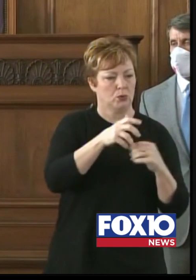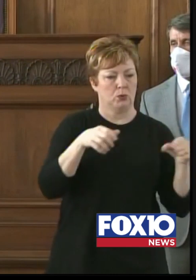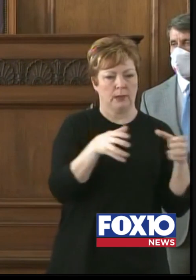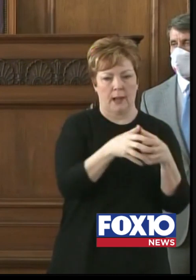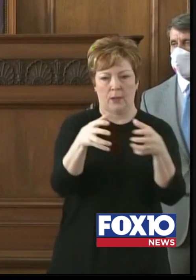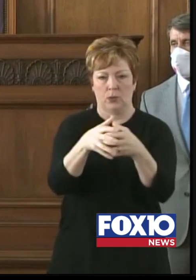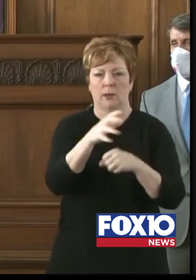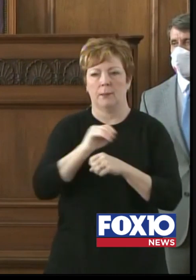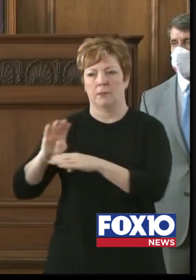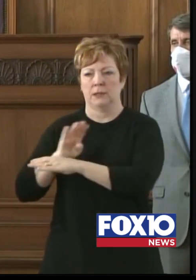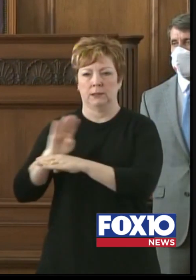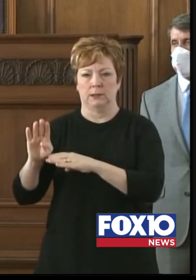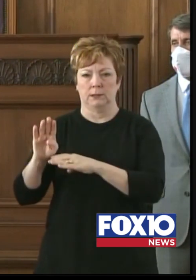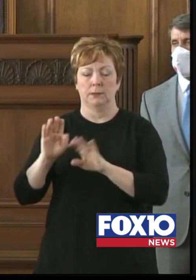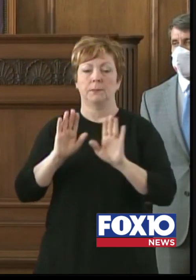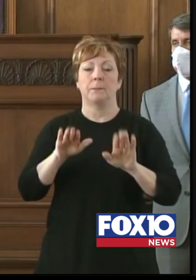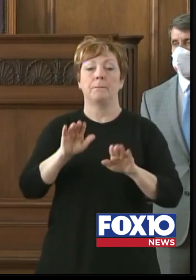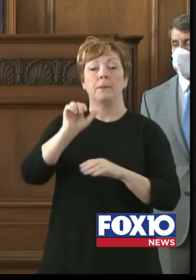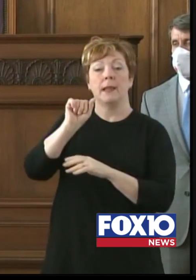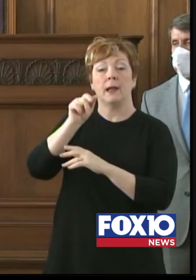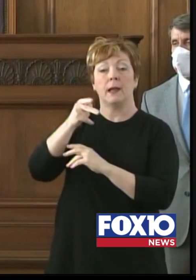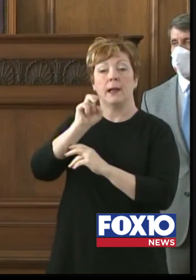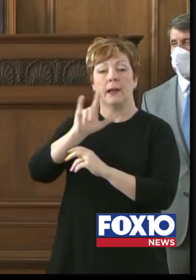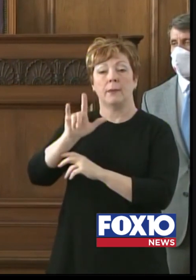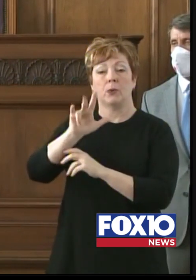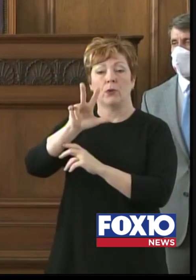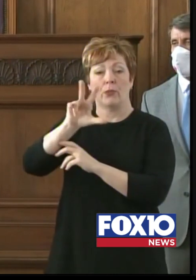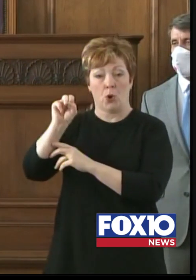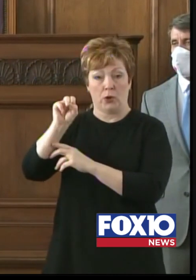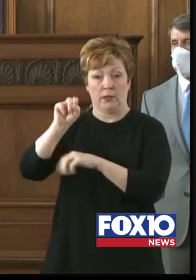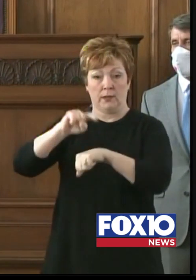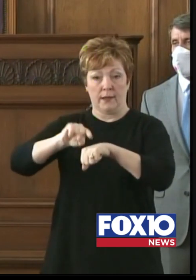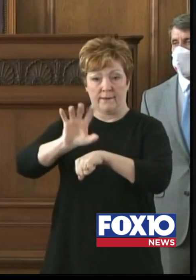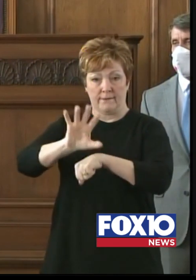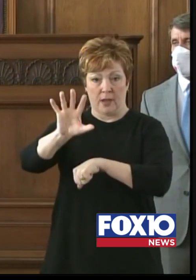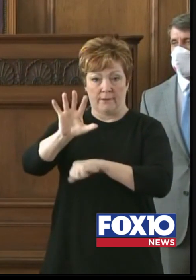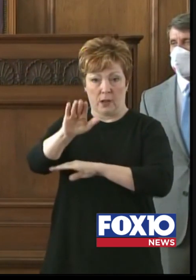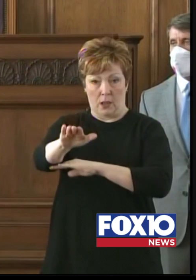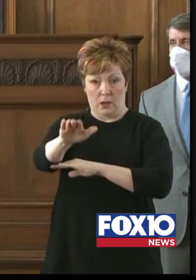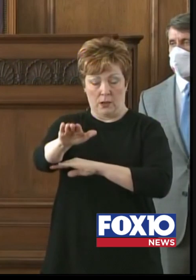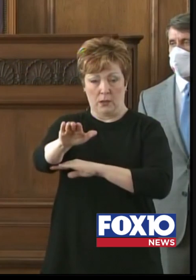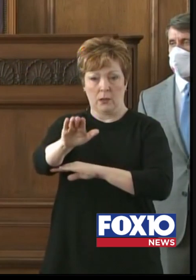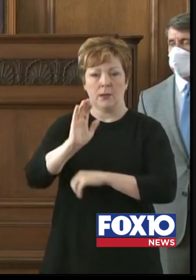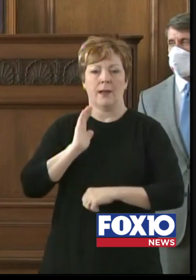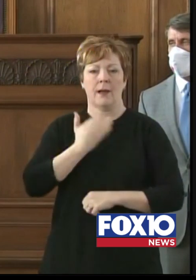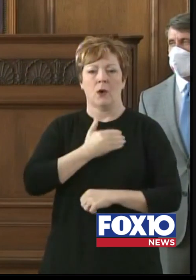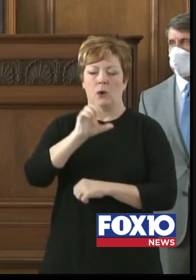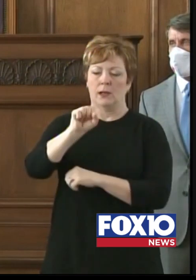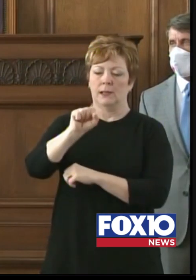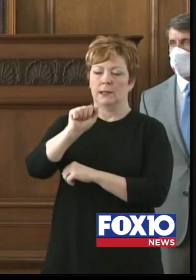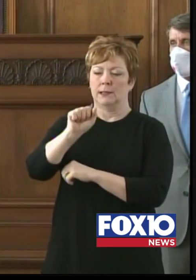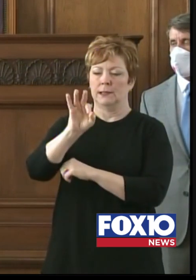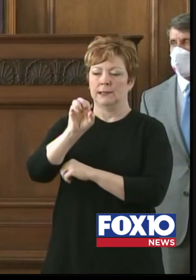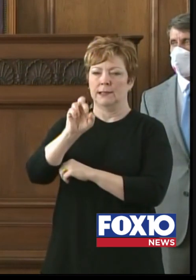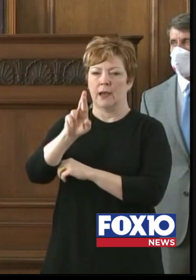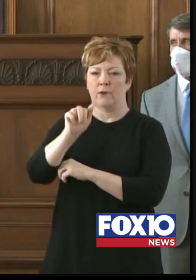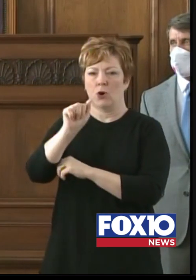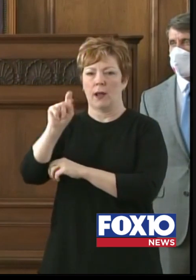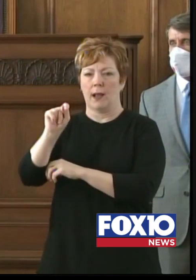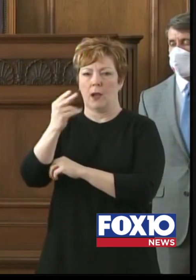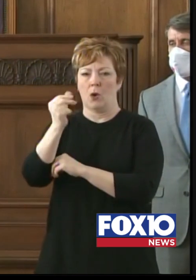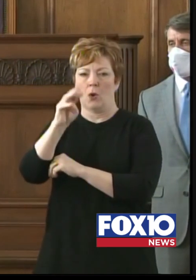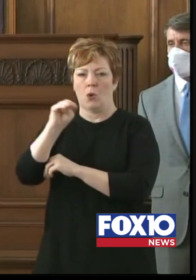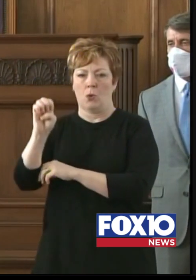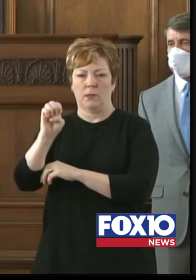On April 30th, at 5 p.m., our safer-at-home order will go into effect.